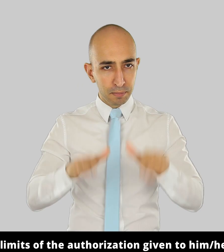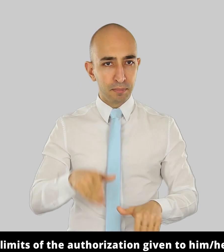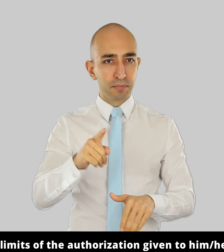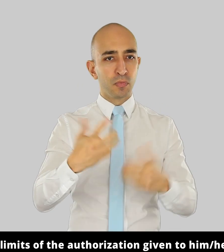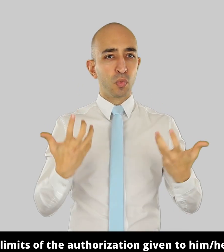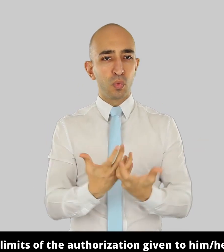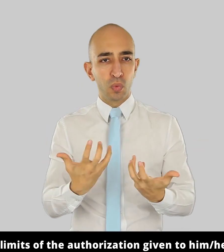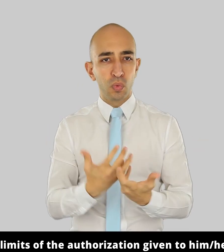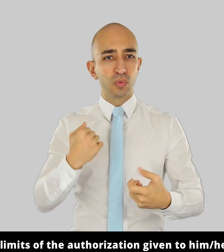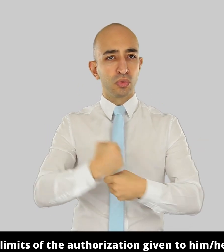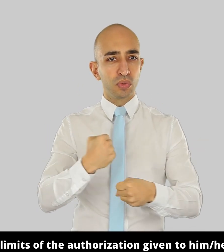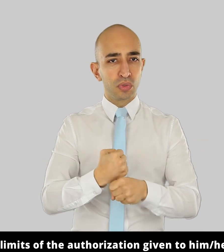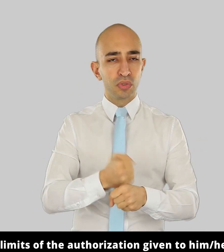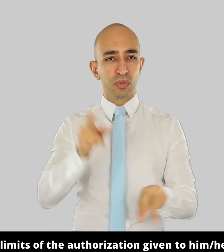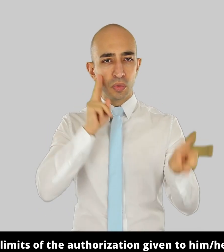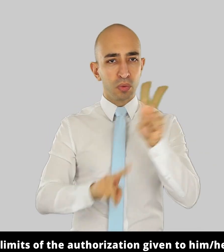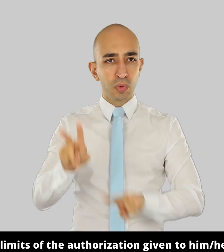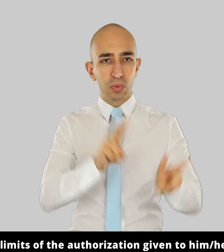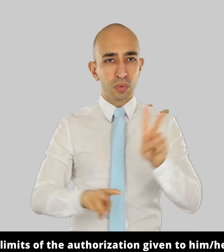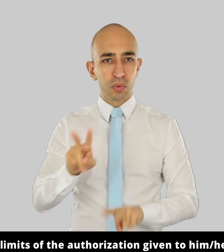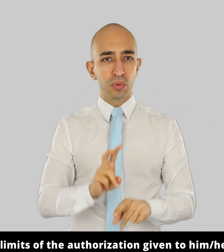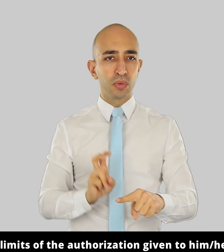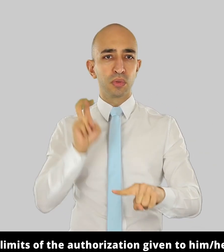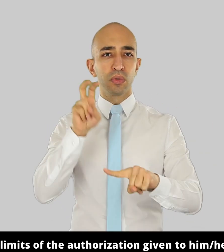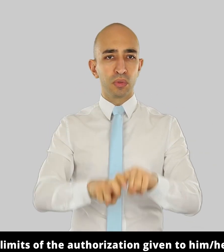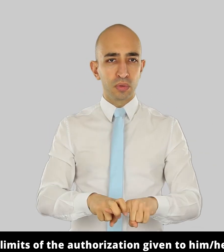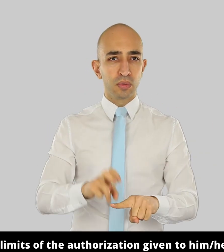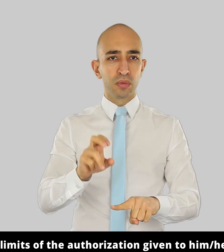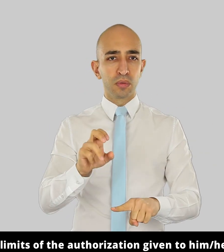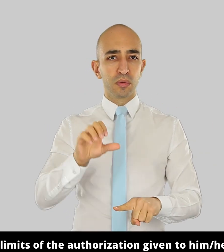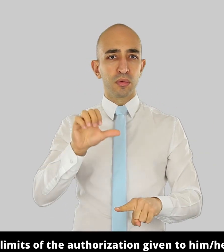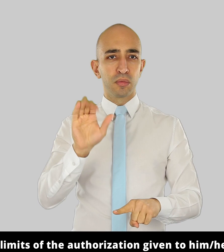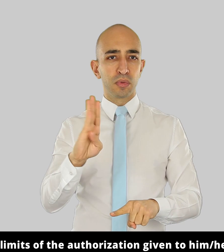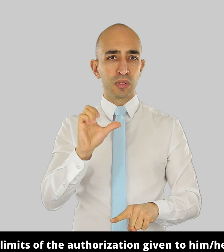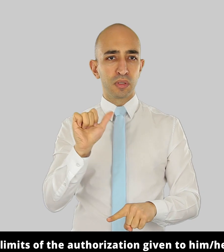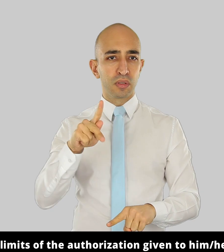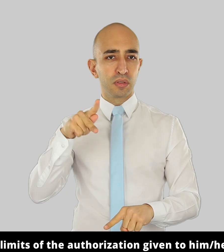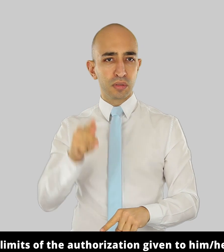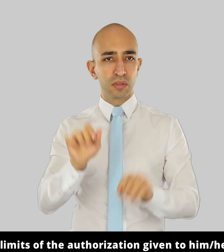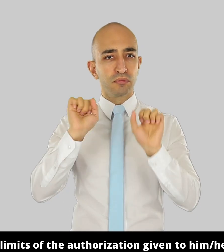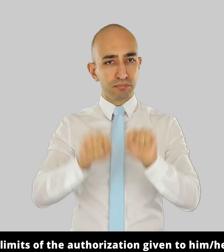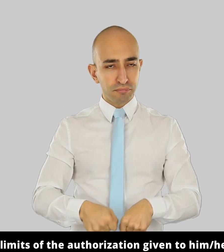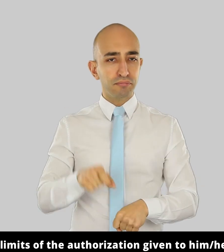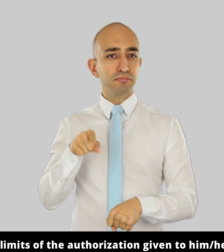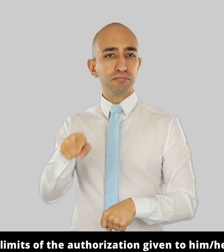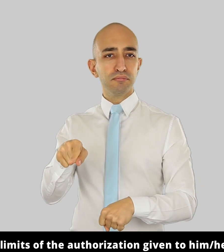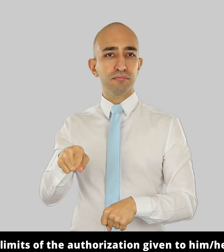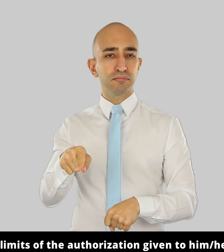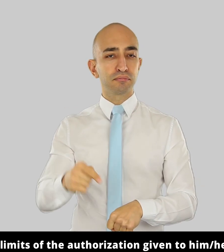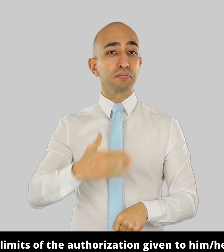given to him, her, he, she, therapy attempts to provide the profit committed to the participation